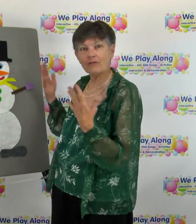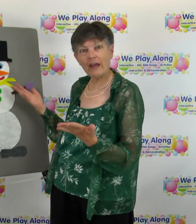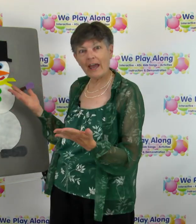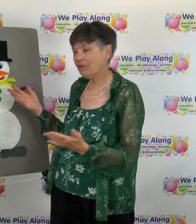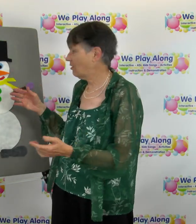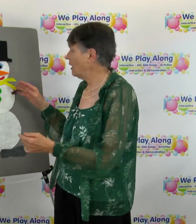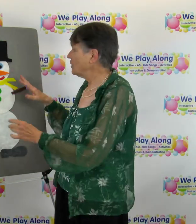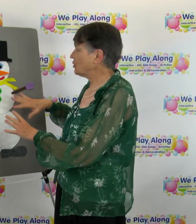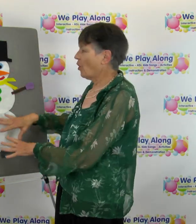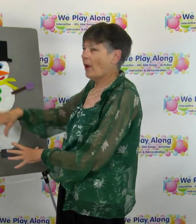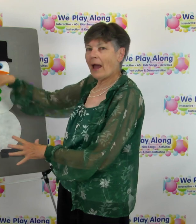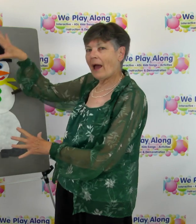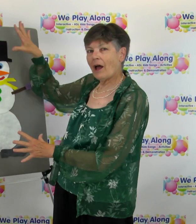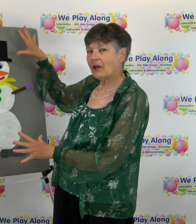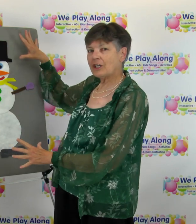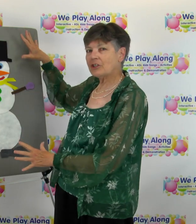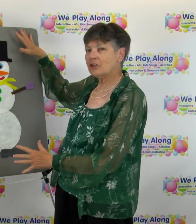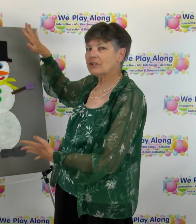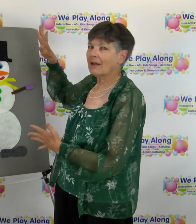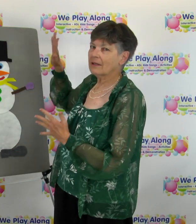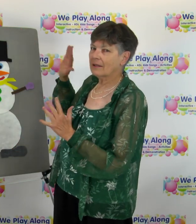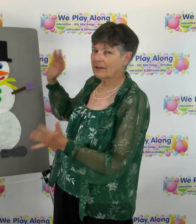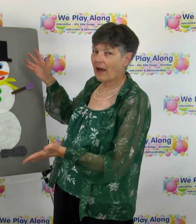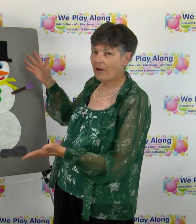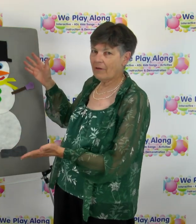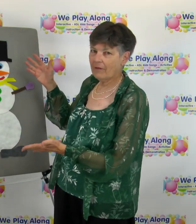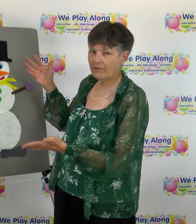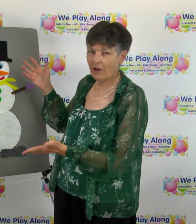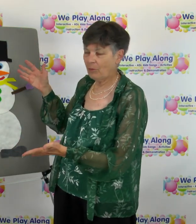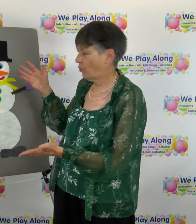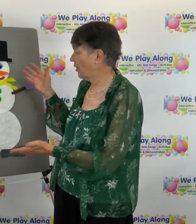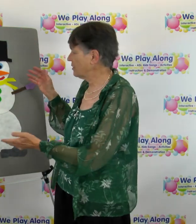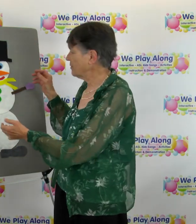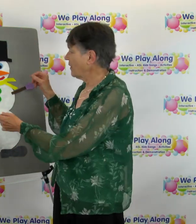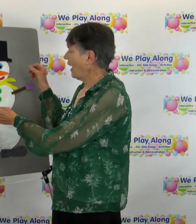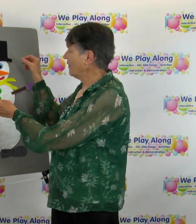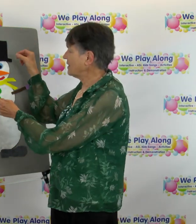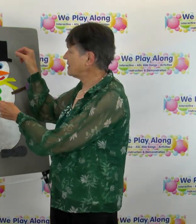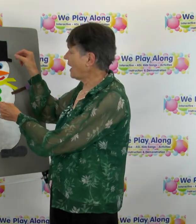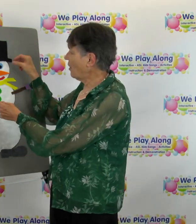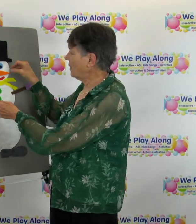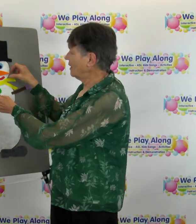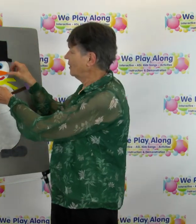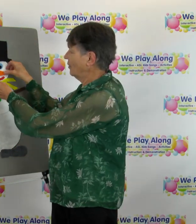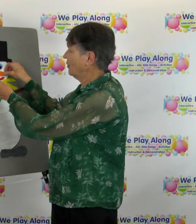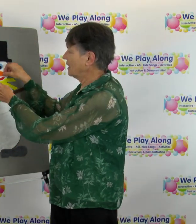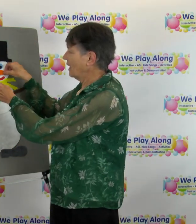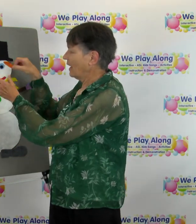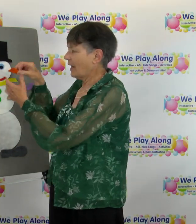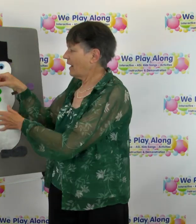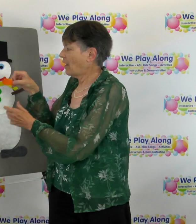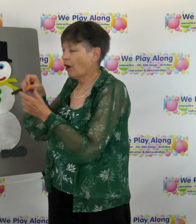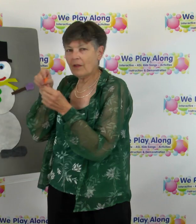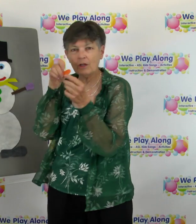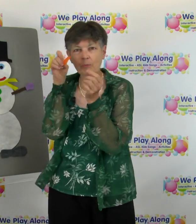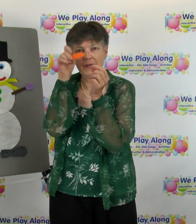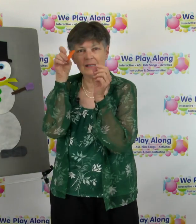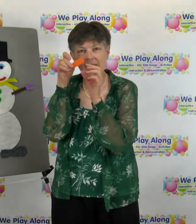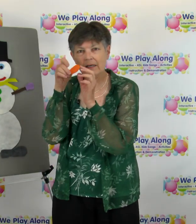flannel so teachers love felt boards and this is how we you know you can cut out all the little pieces